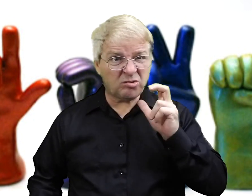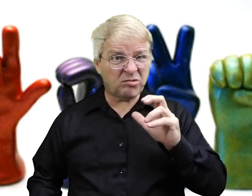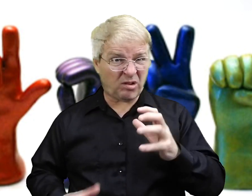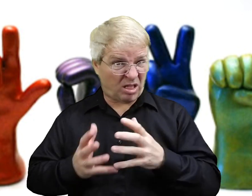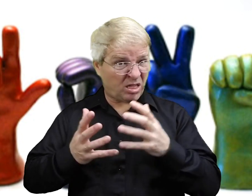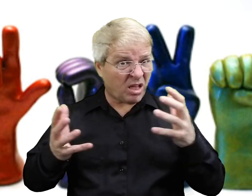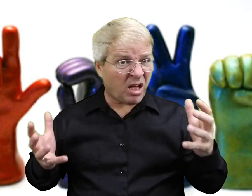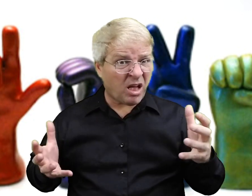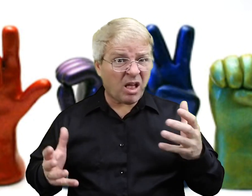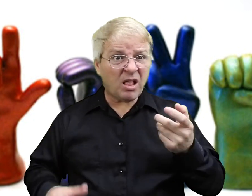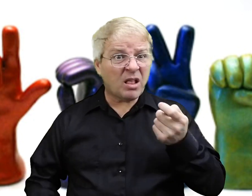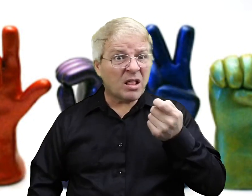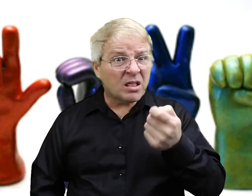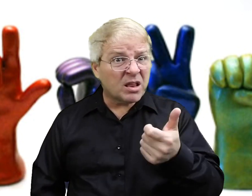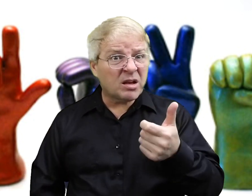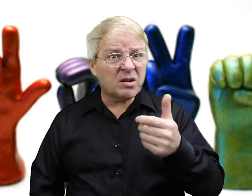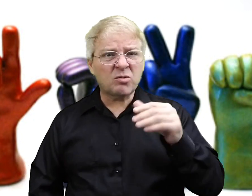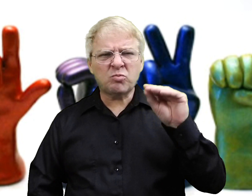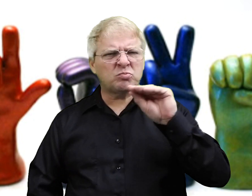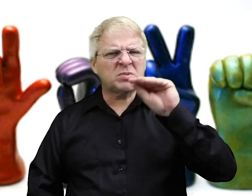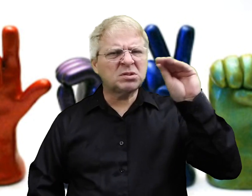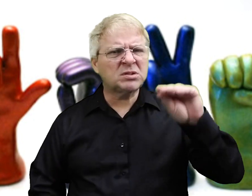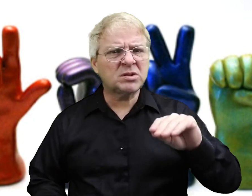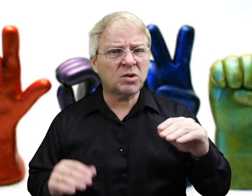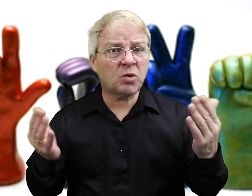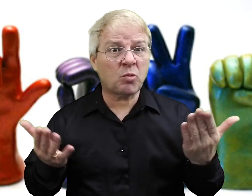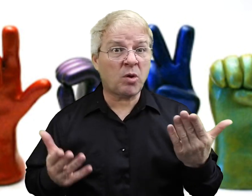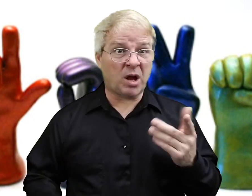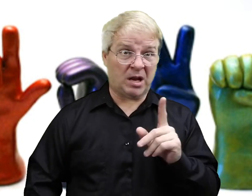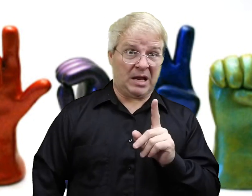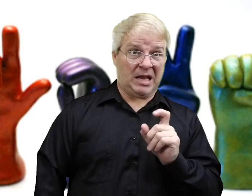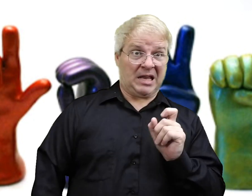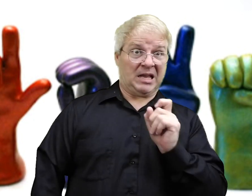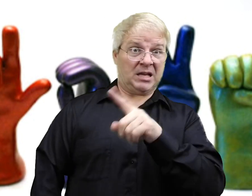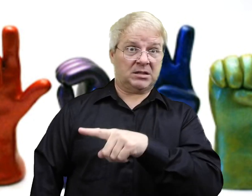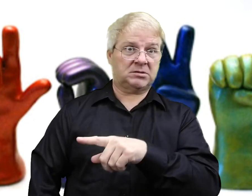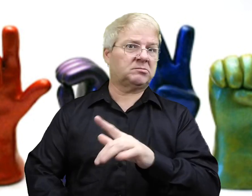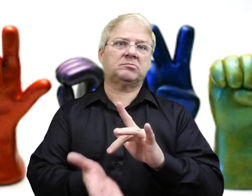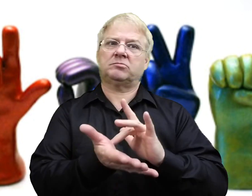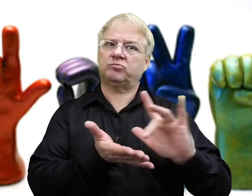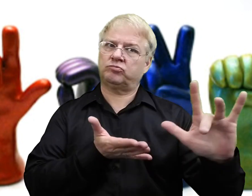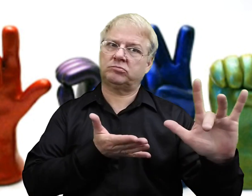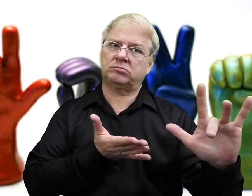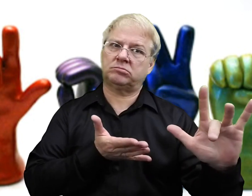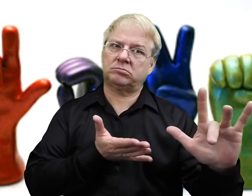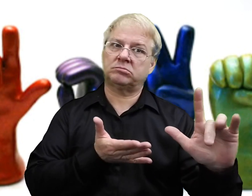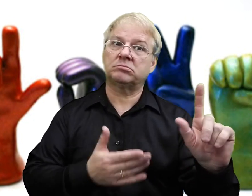How much can you hear? Can you hear a lot? Or can you just hear a little bit? Or what's the percentage of what you can hear? You asking that